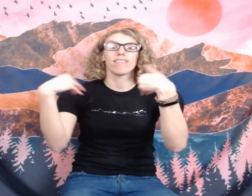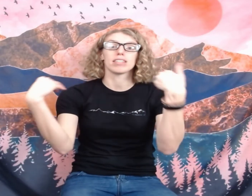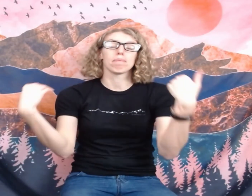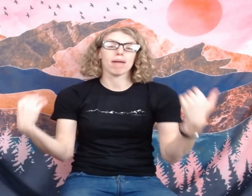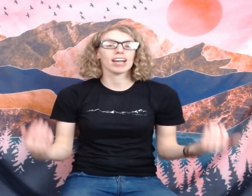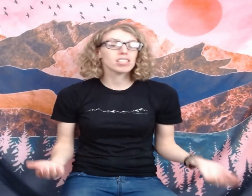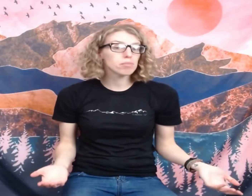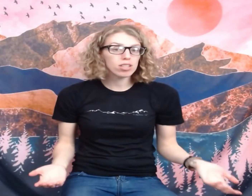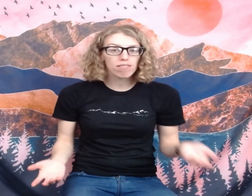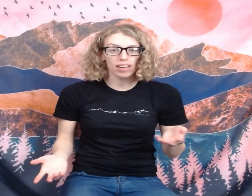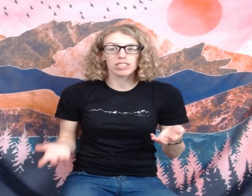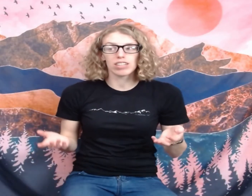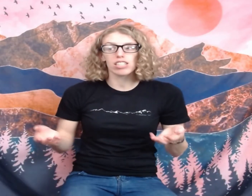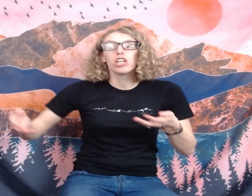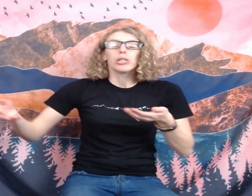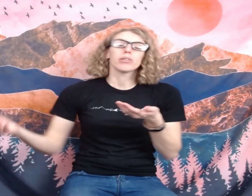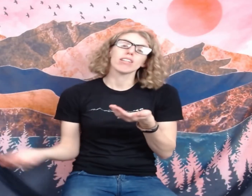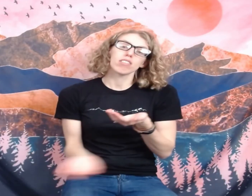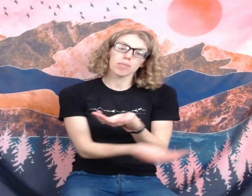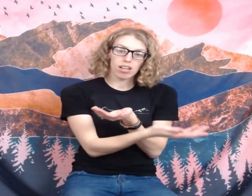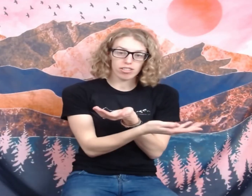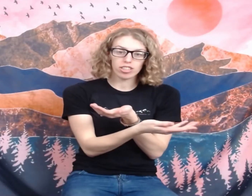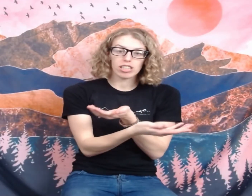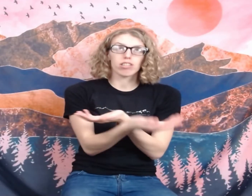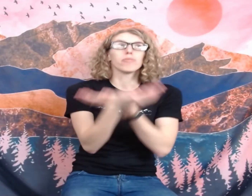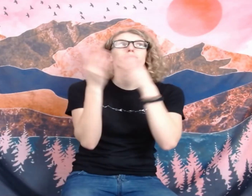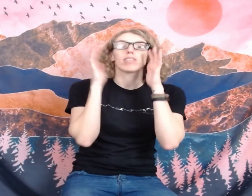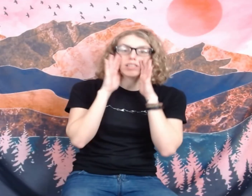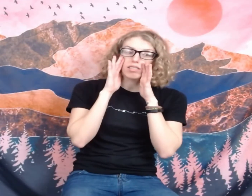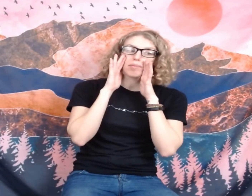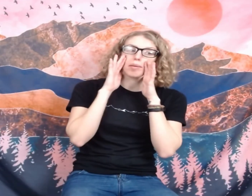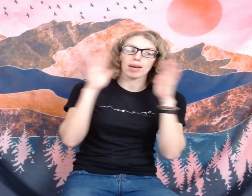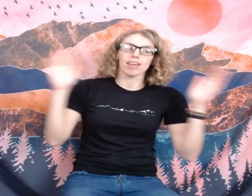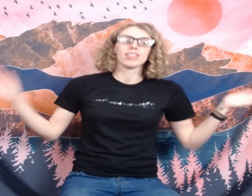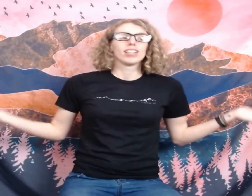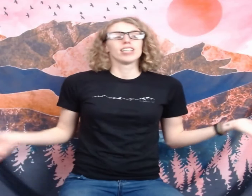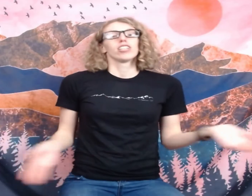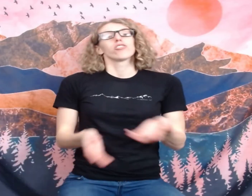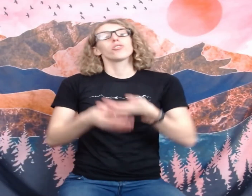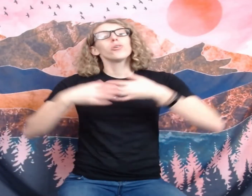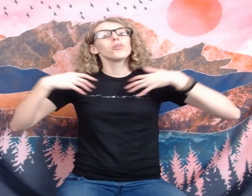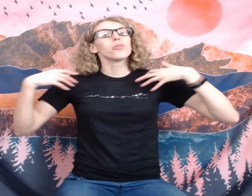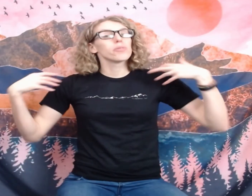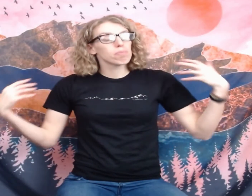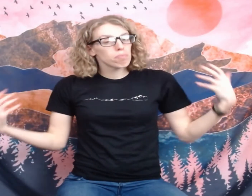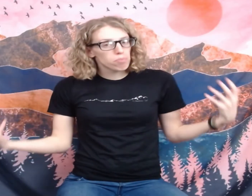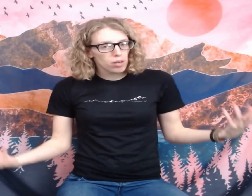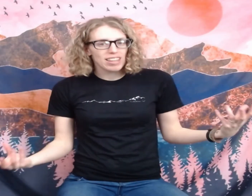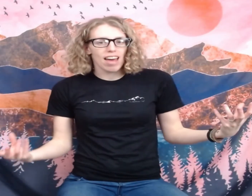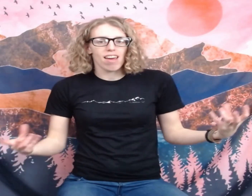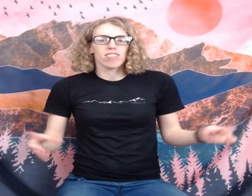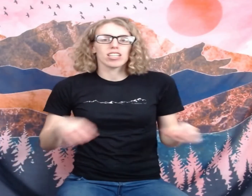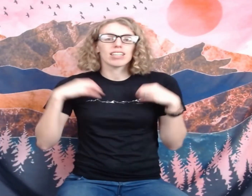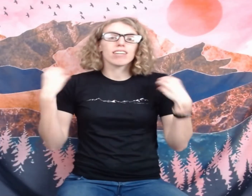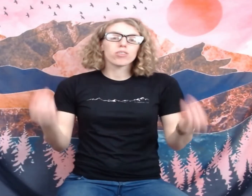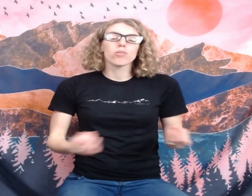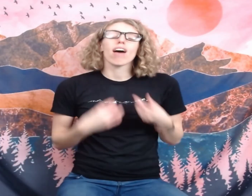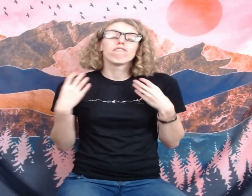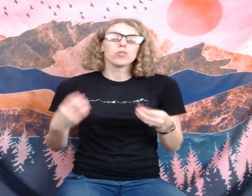its maximal effectiveness you need something underneath you like a sleeping pad to bring that out to give you that full